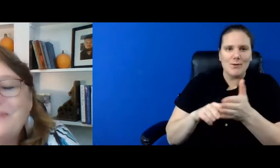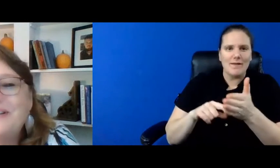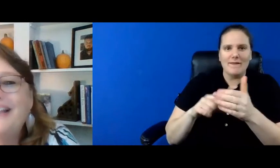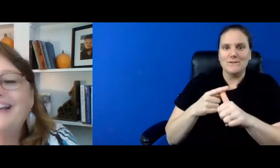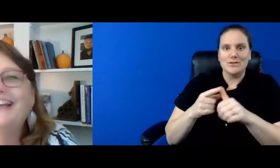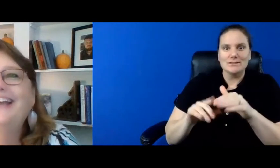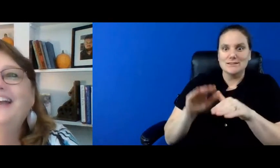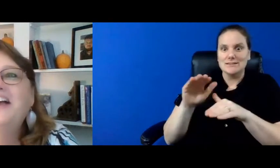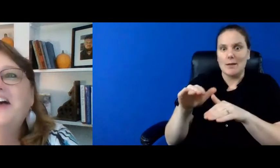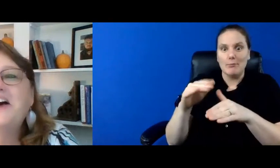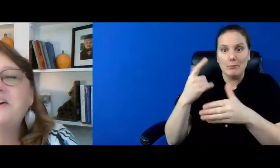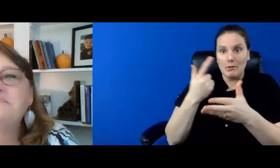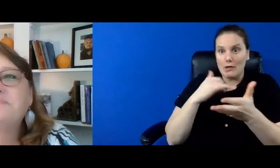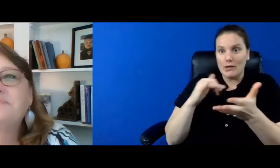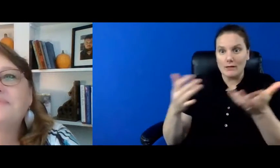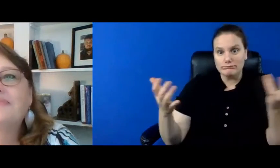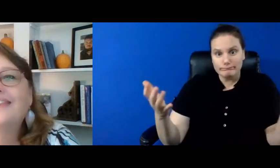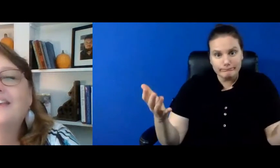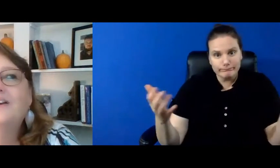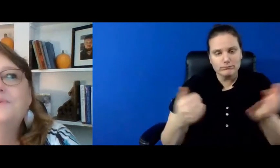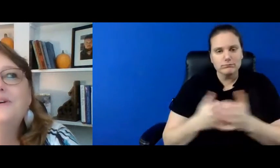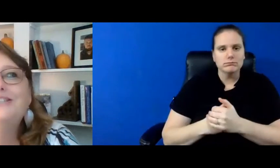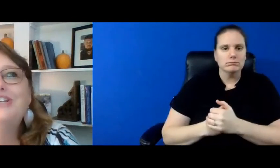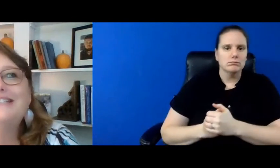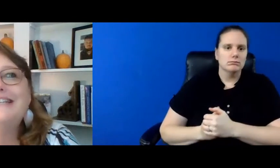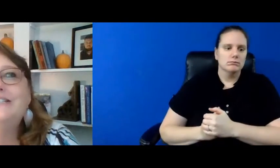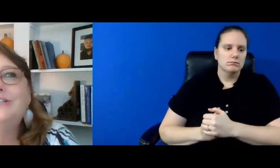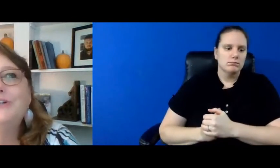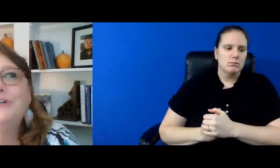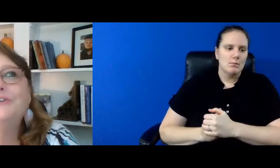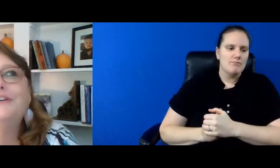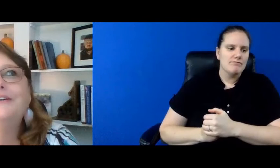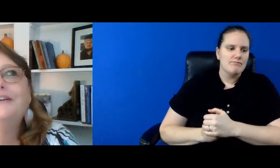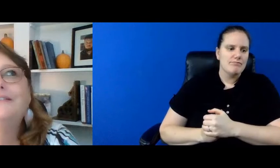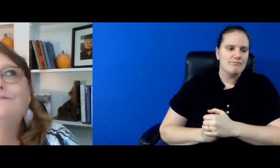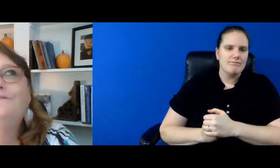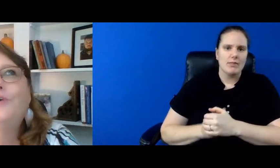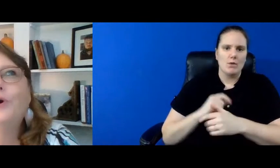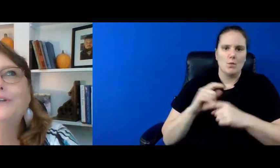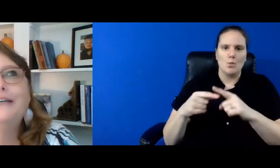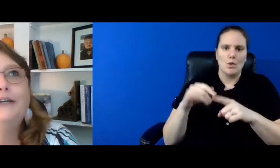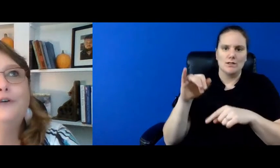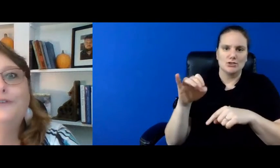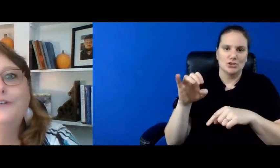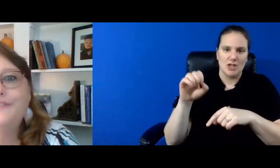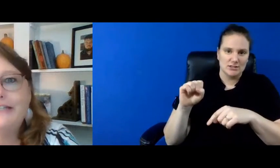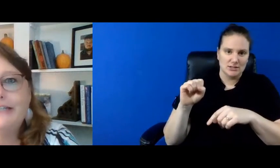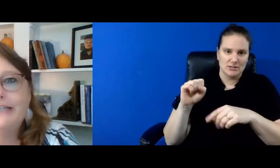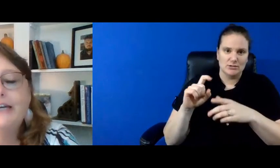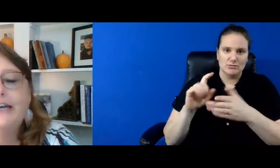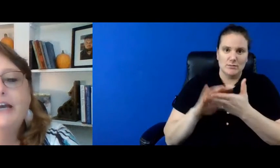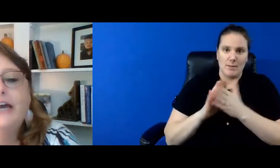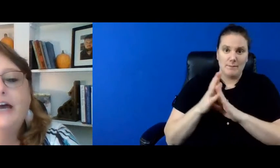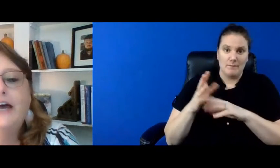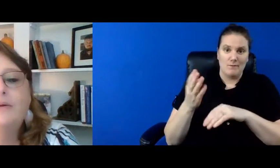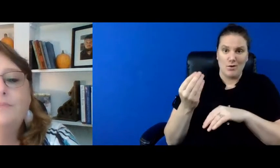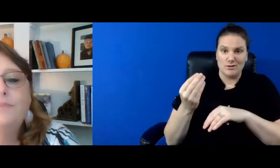first step look like um when jesse turned 14 or 15